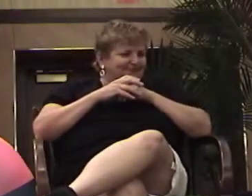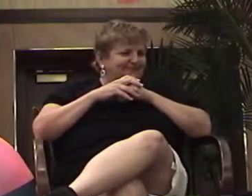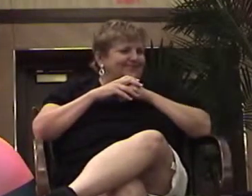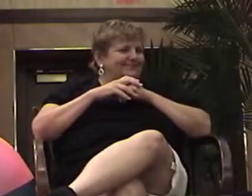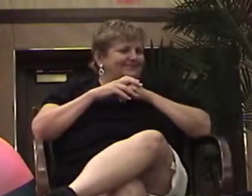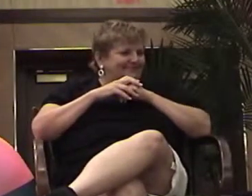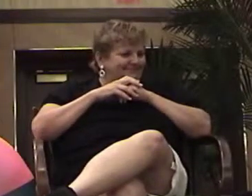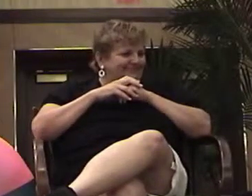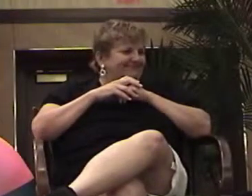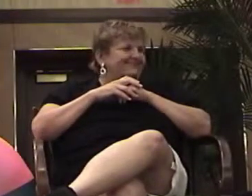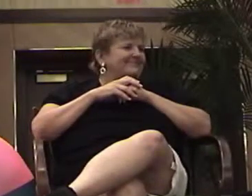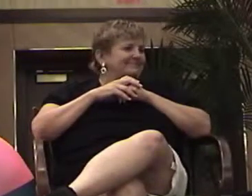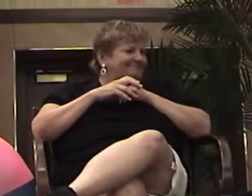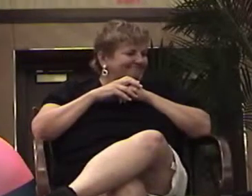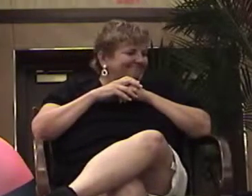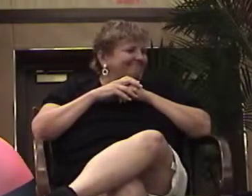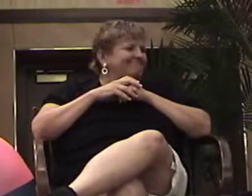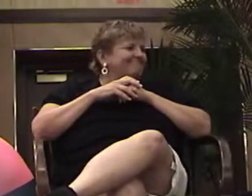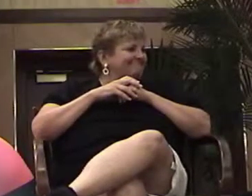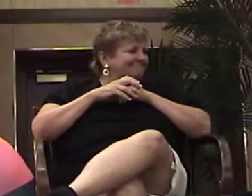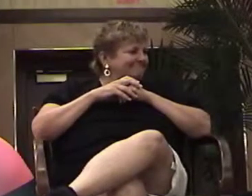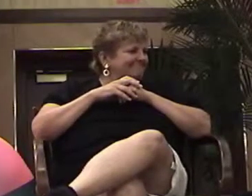So much for that.